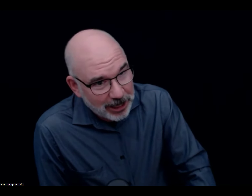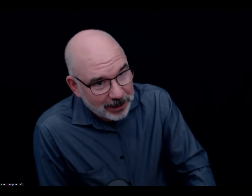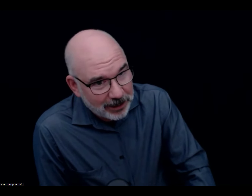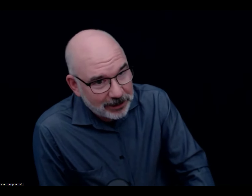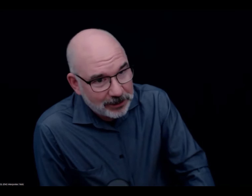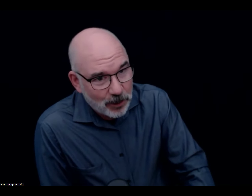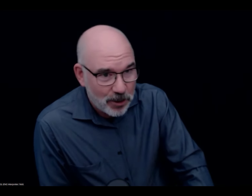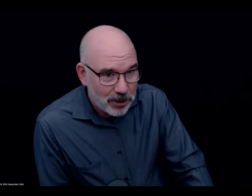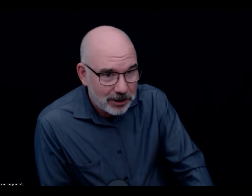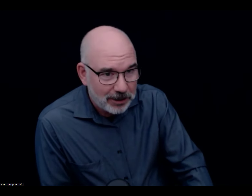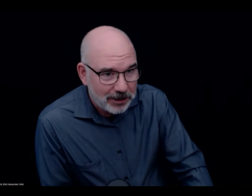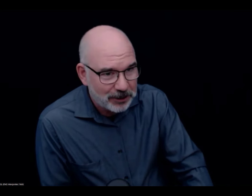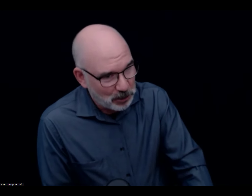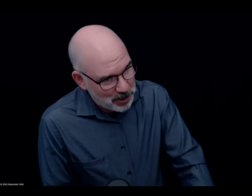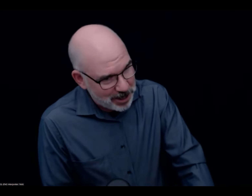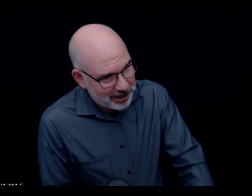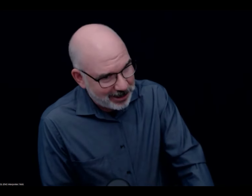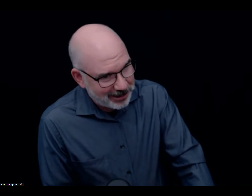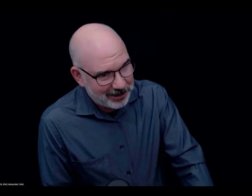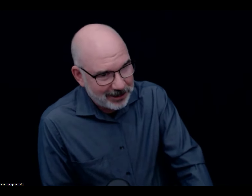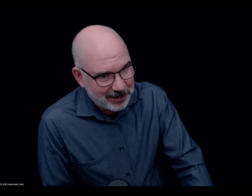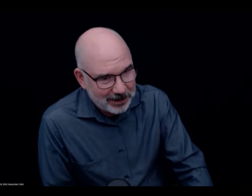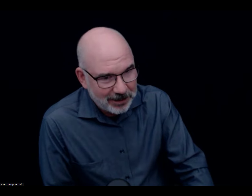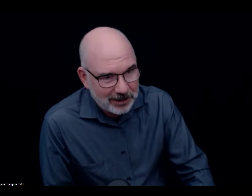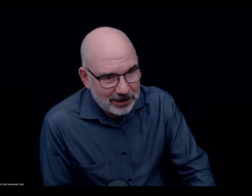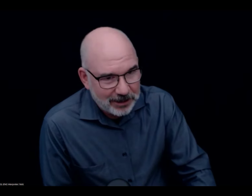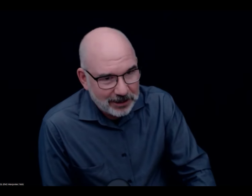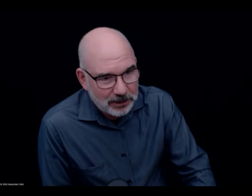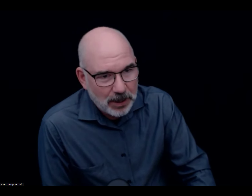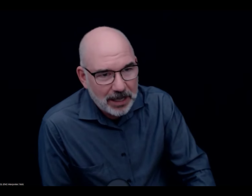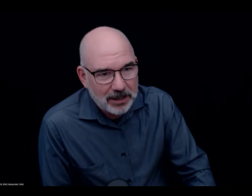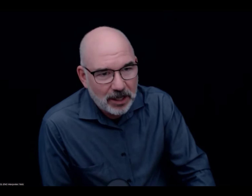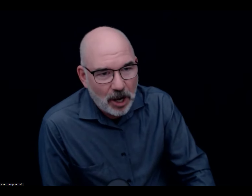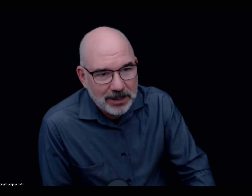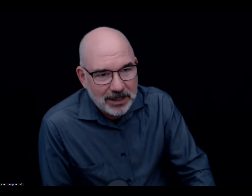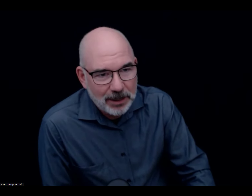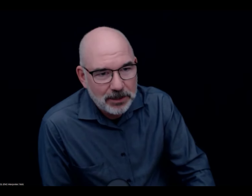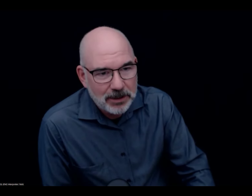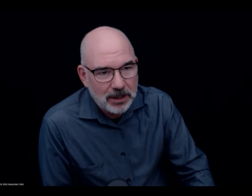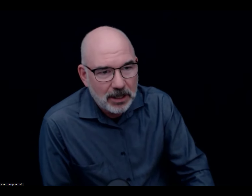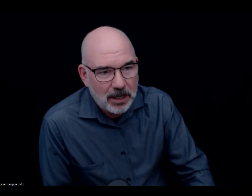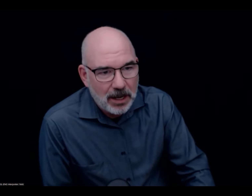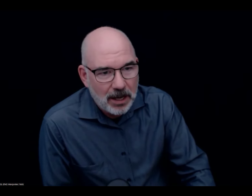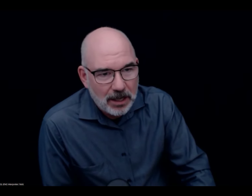early or there's more work but the concept